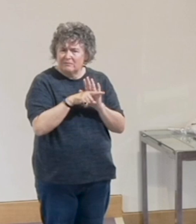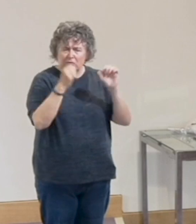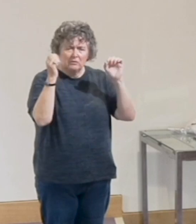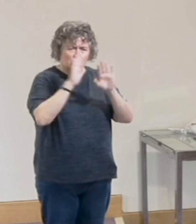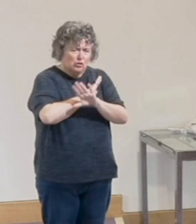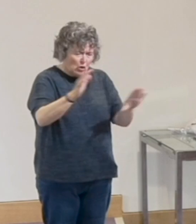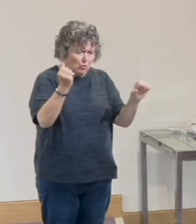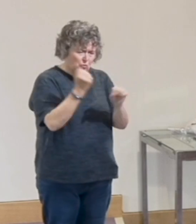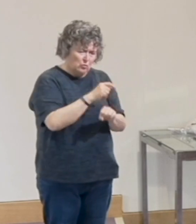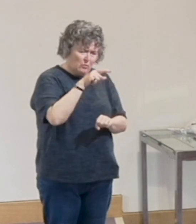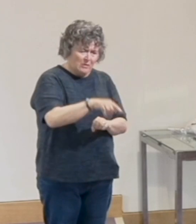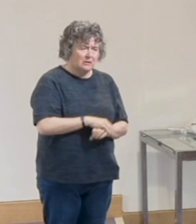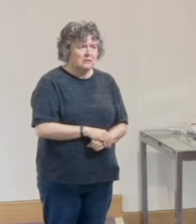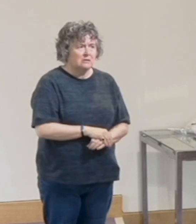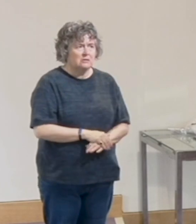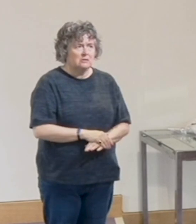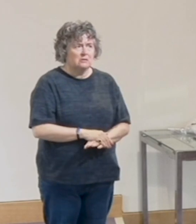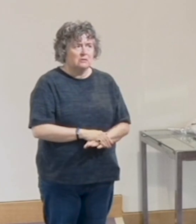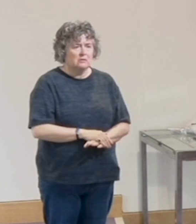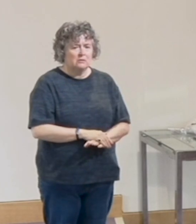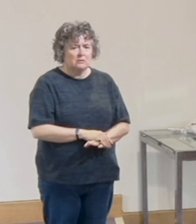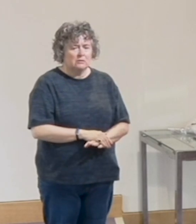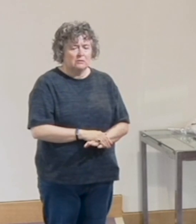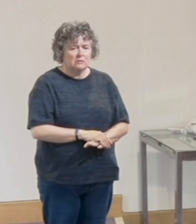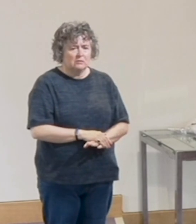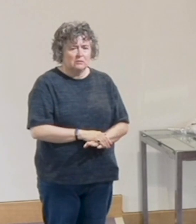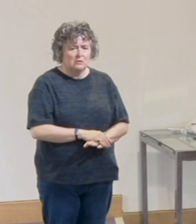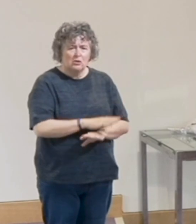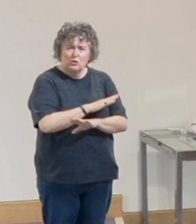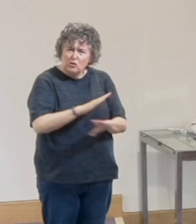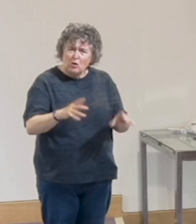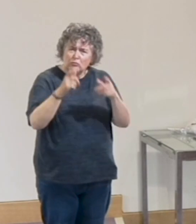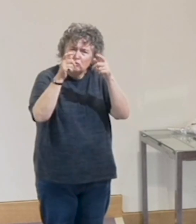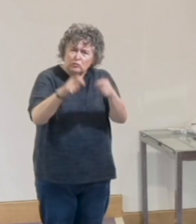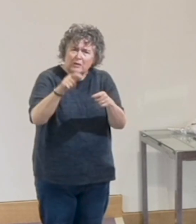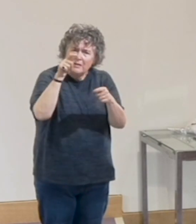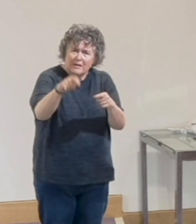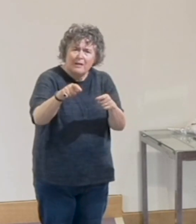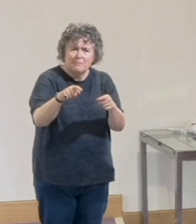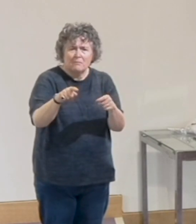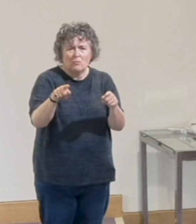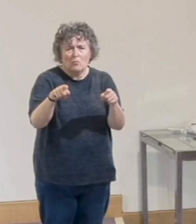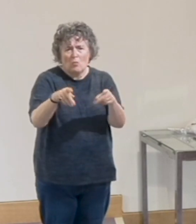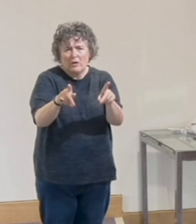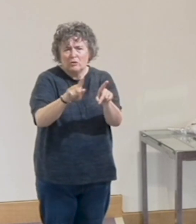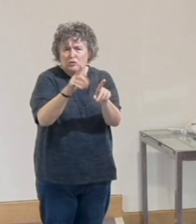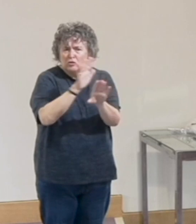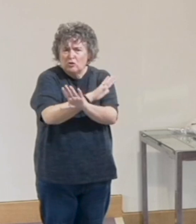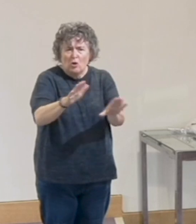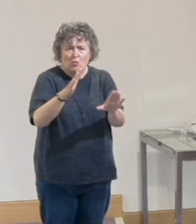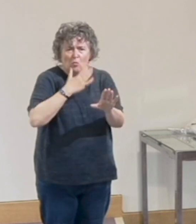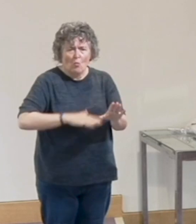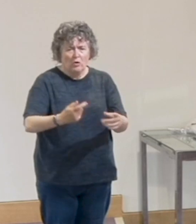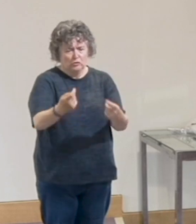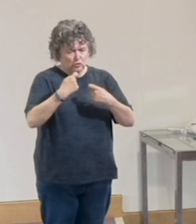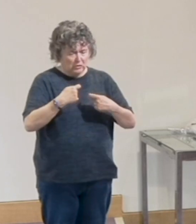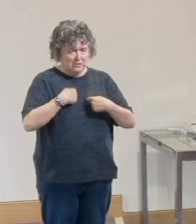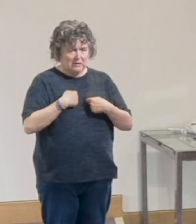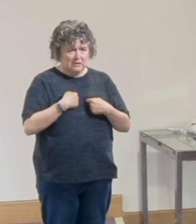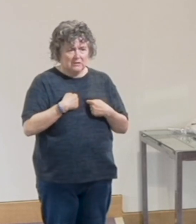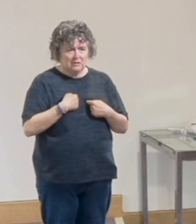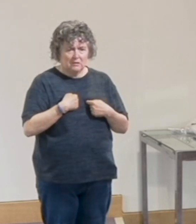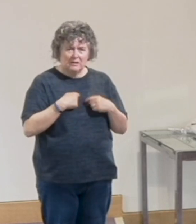way. For example, don't do to anyone that you wouldn't want done to yourself. Which I guess is kind of similar, but